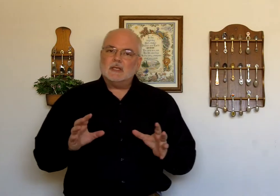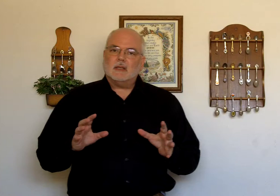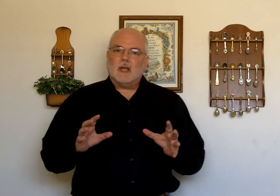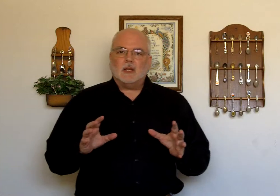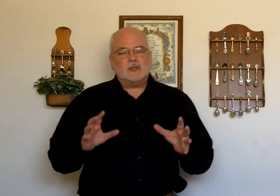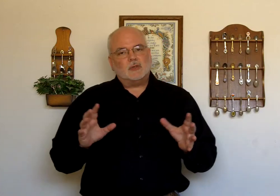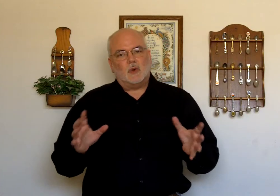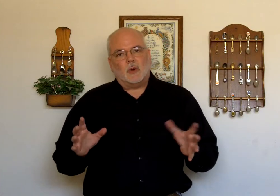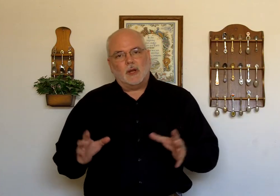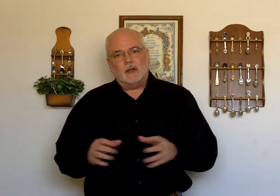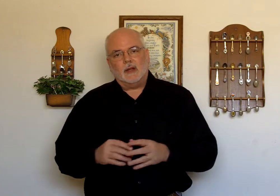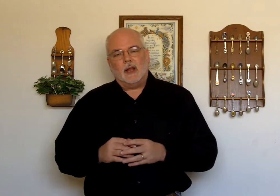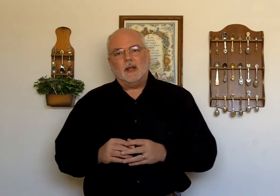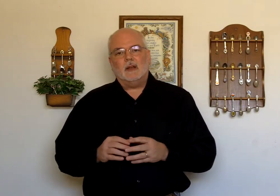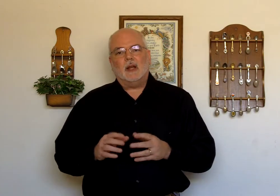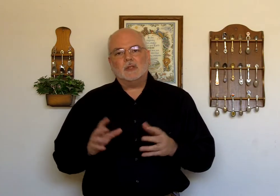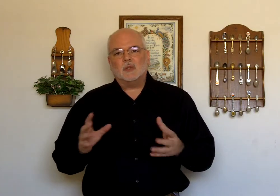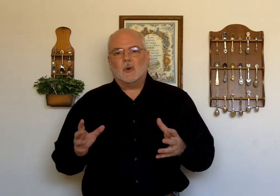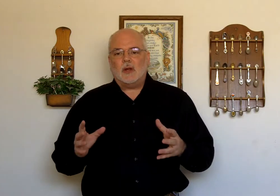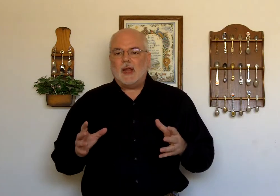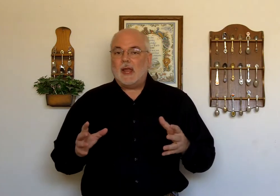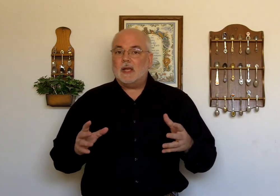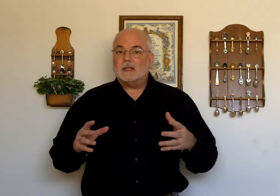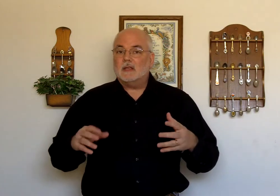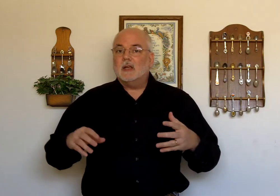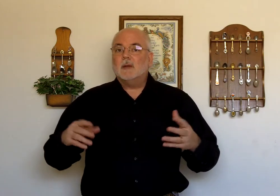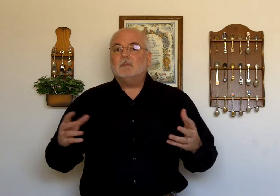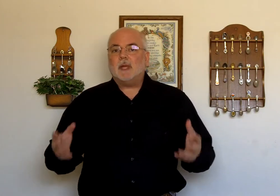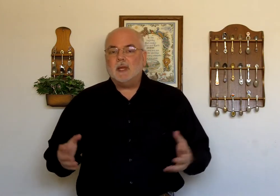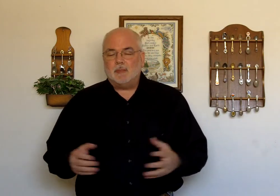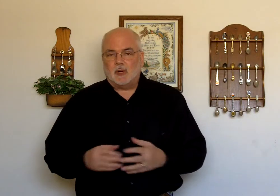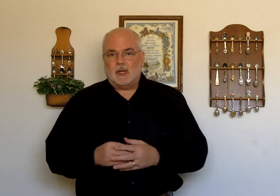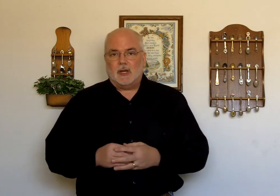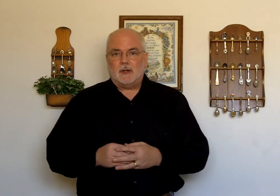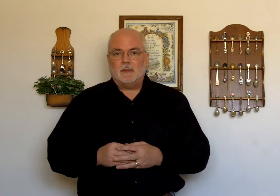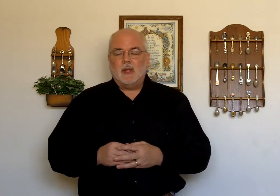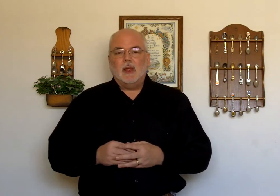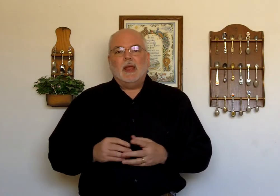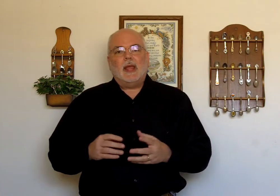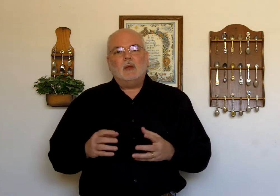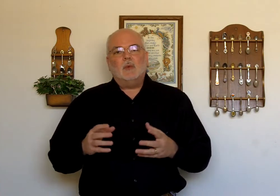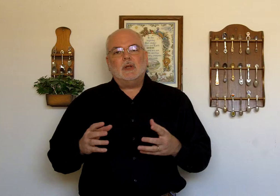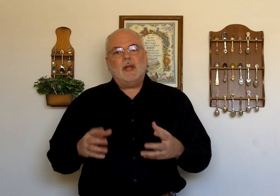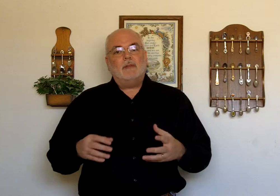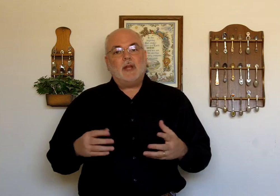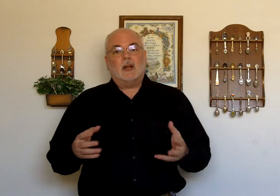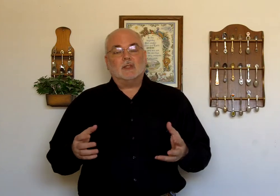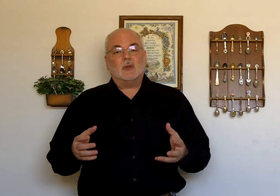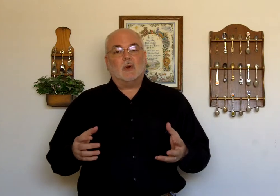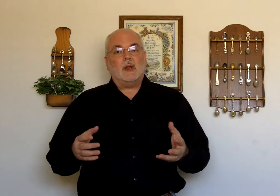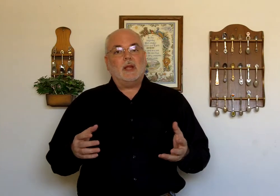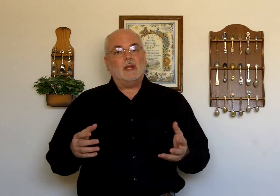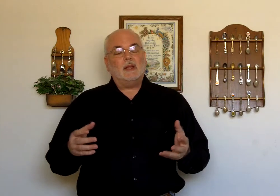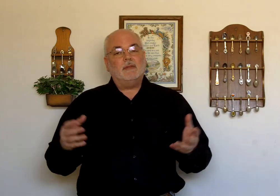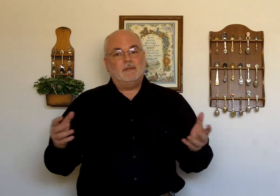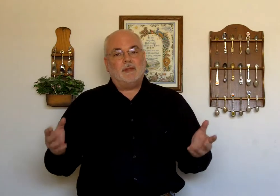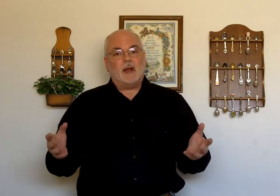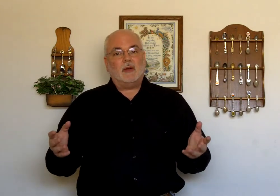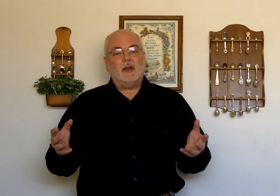is a story, and a story has people in it. And when deaf tell a story, it is a very